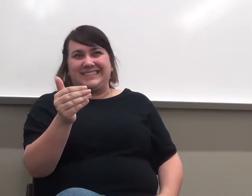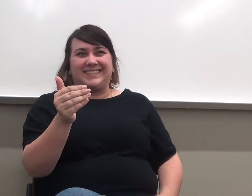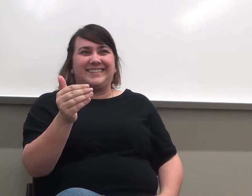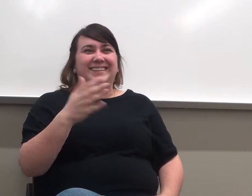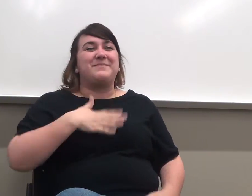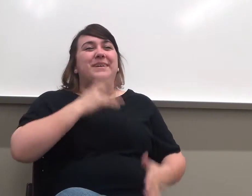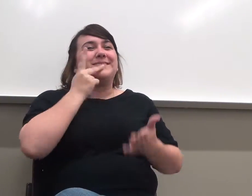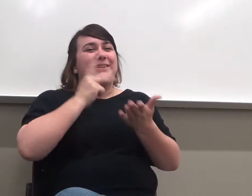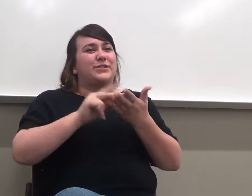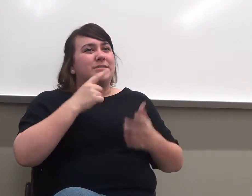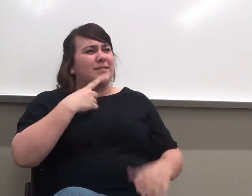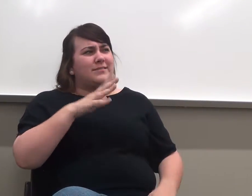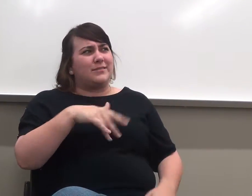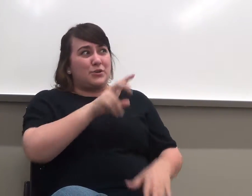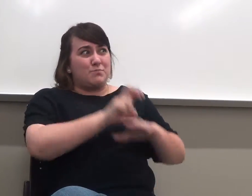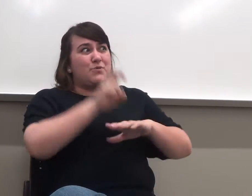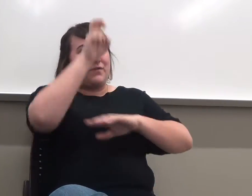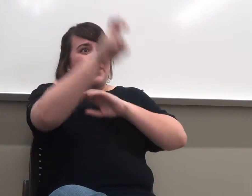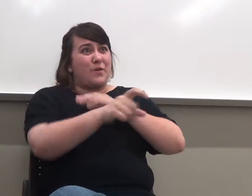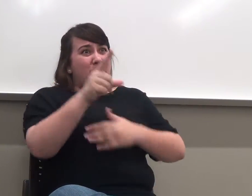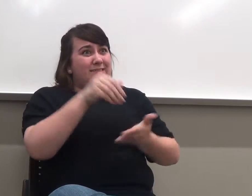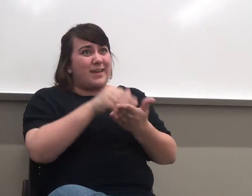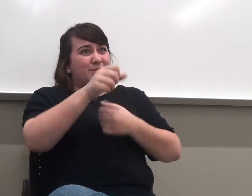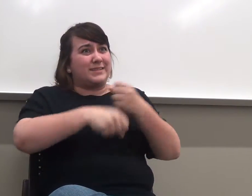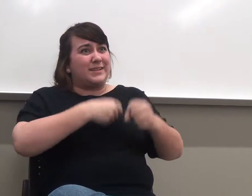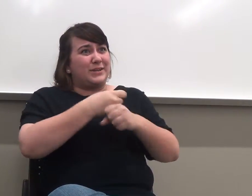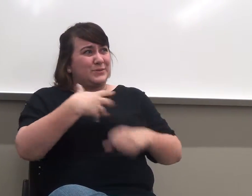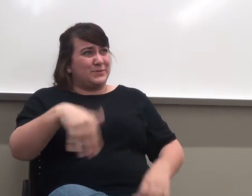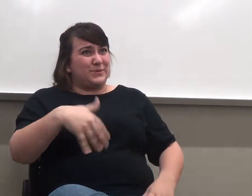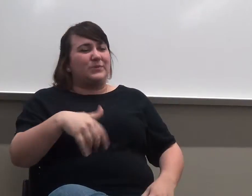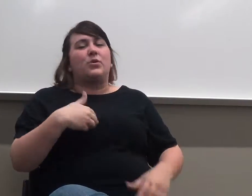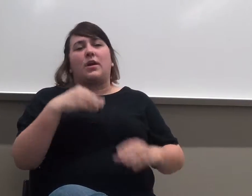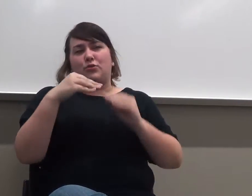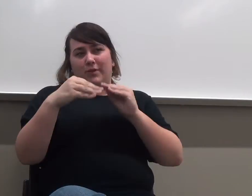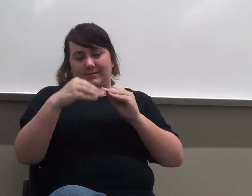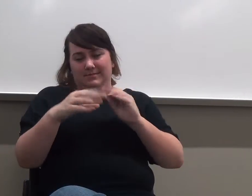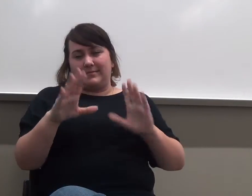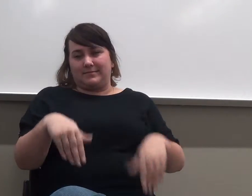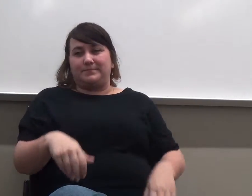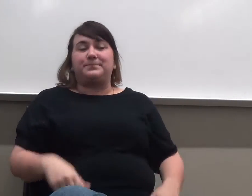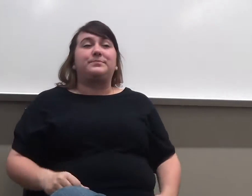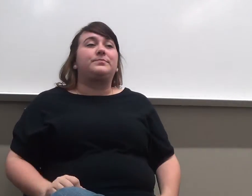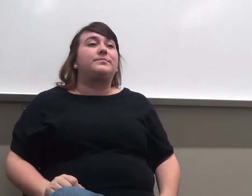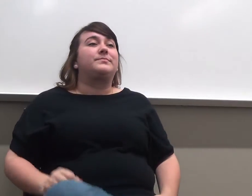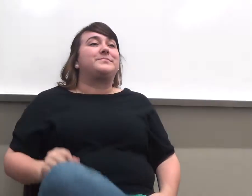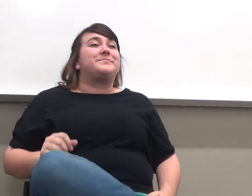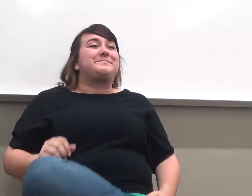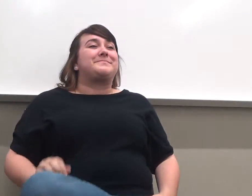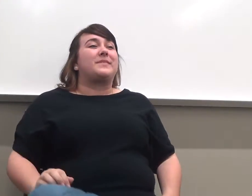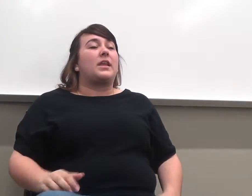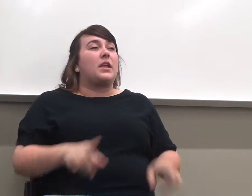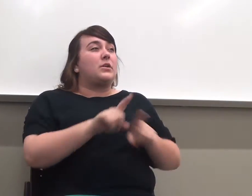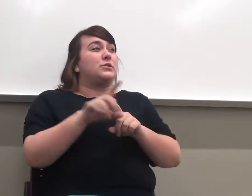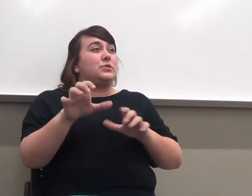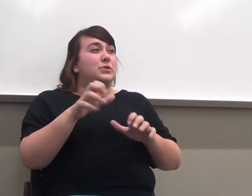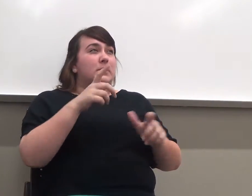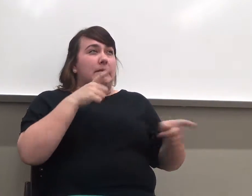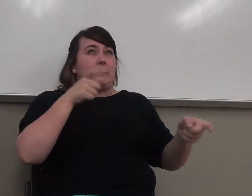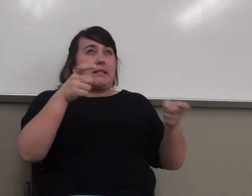4,000 years. So I corrected that. Okay, so I'm also dealing with these lights. These are different.